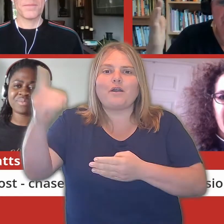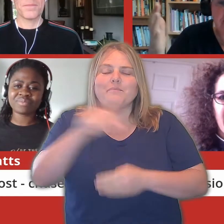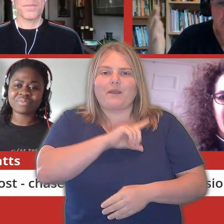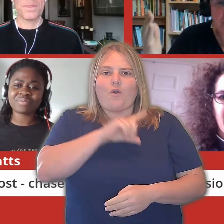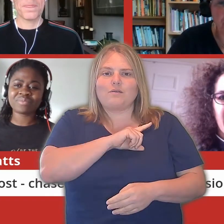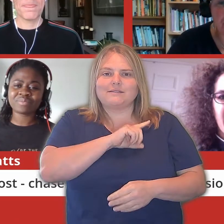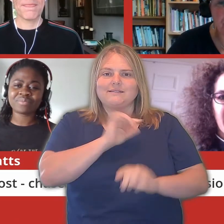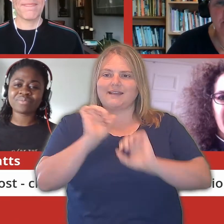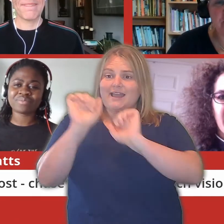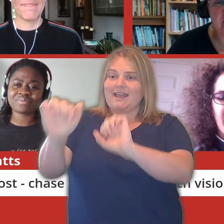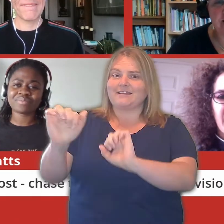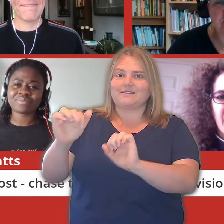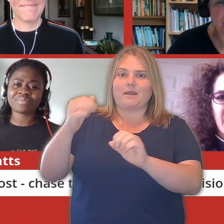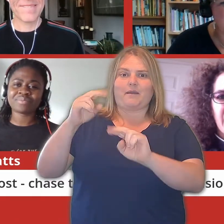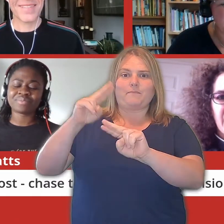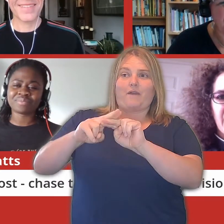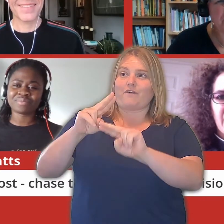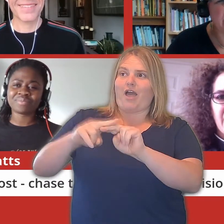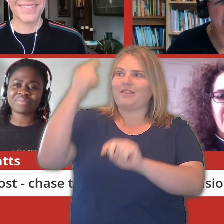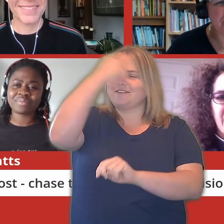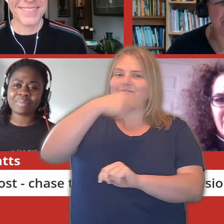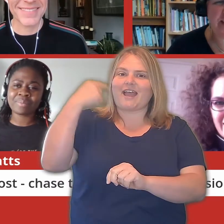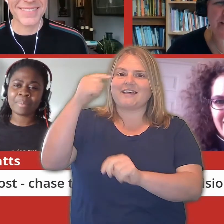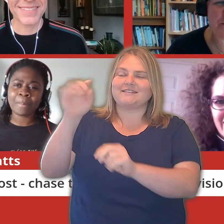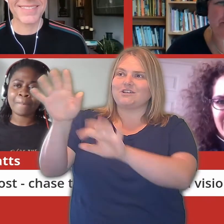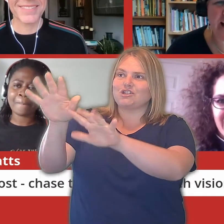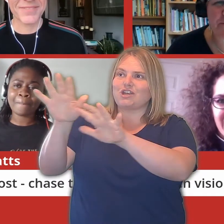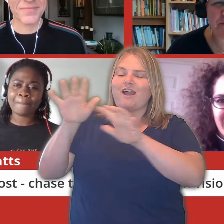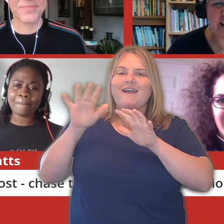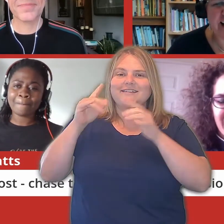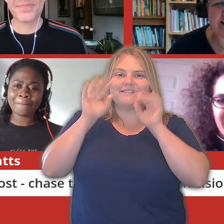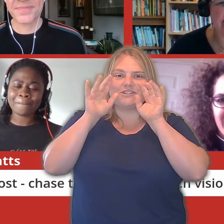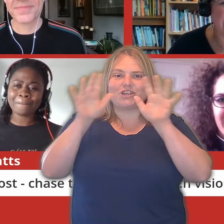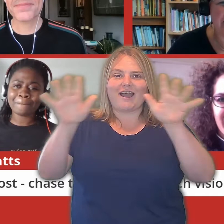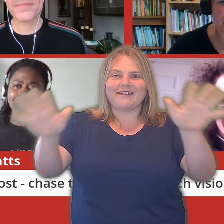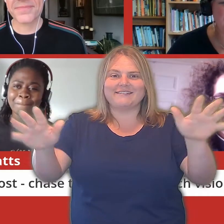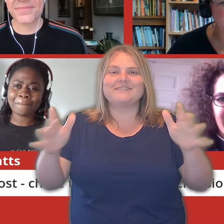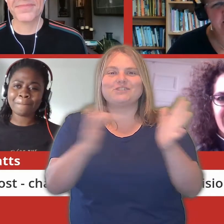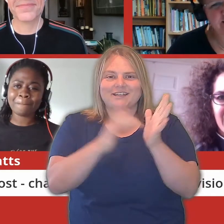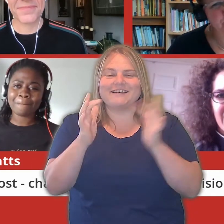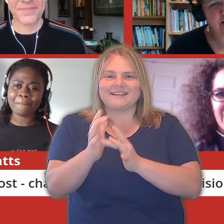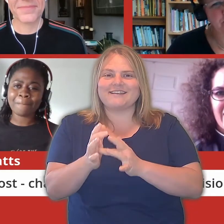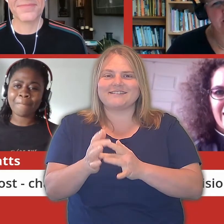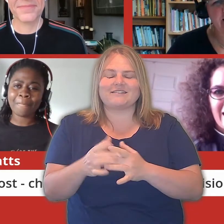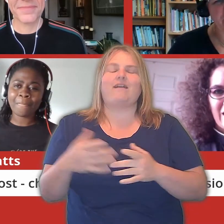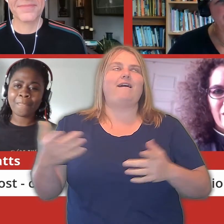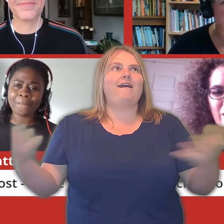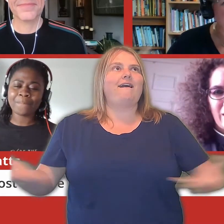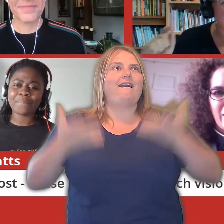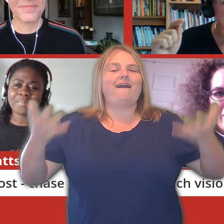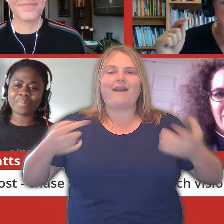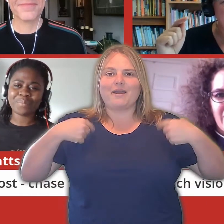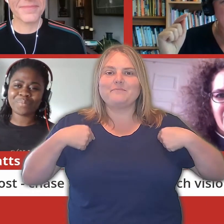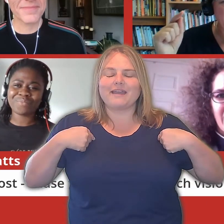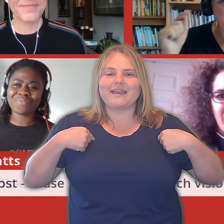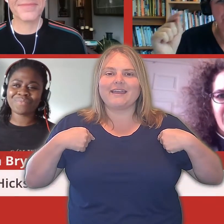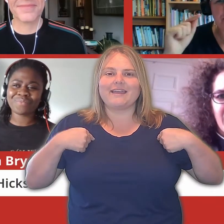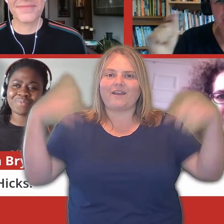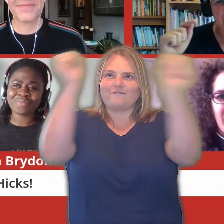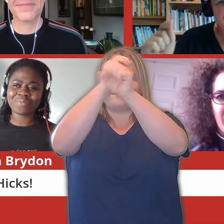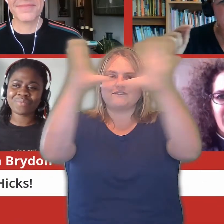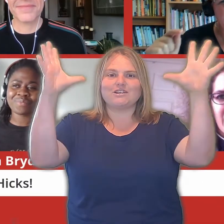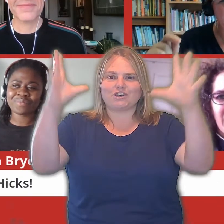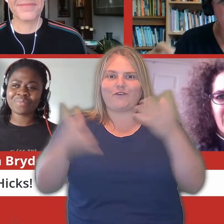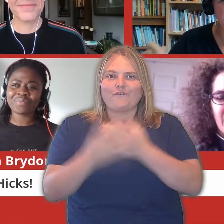shone, it just shone from his face. So often, and I often think of him now and absolutely inspired me. I thought if I can get